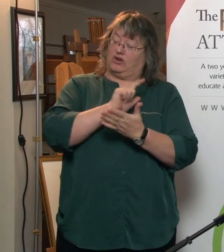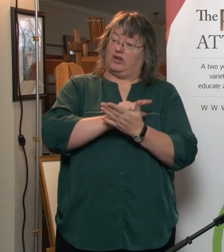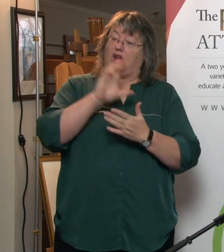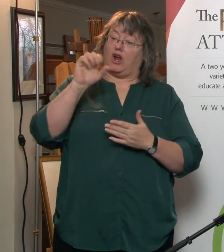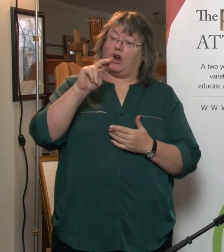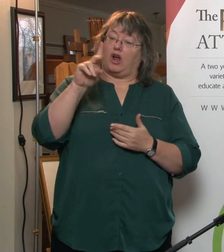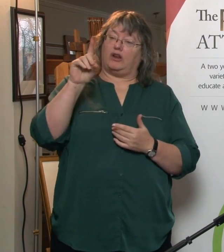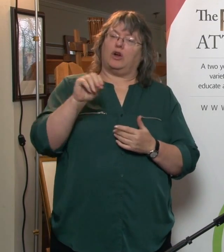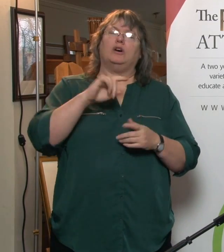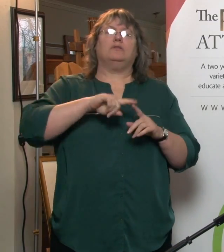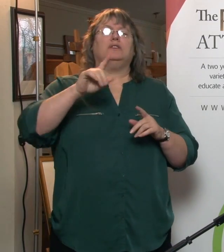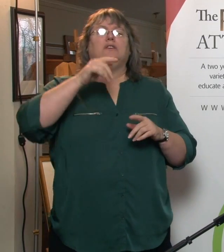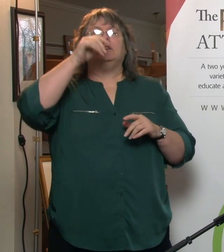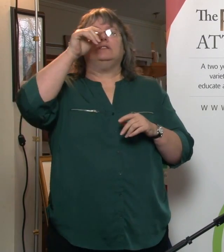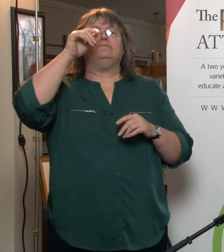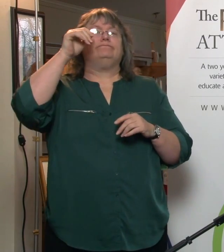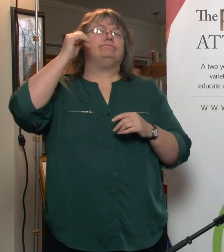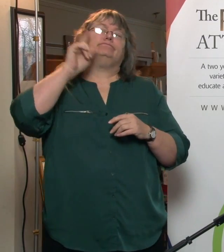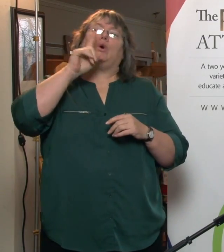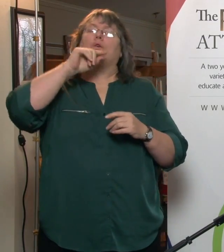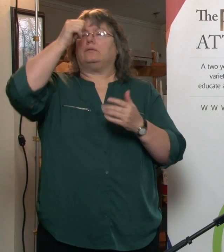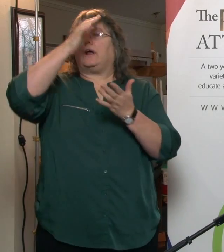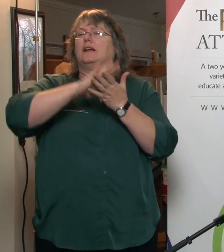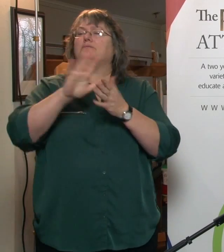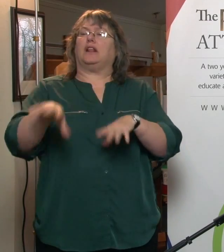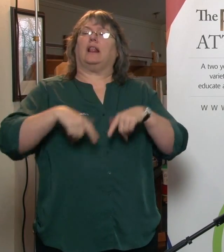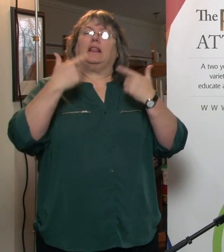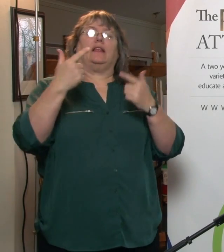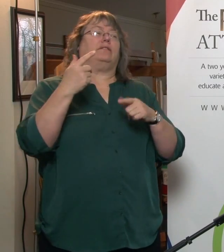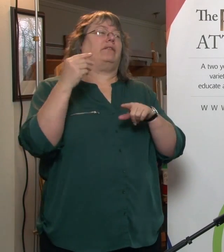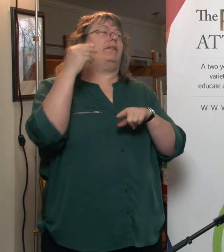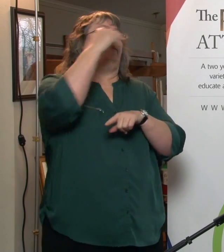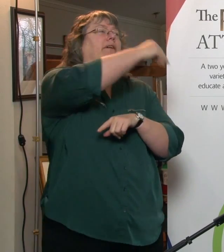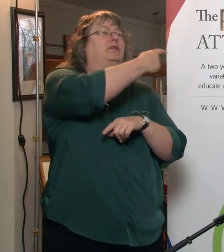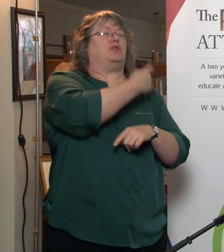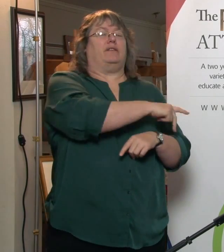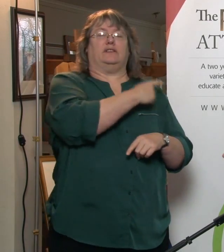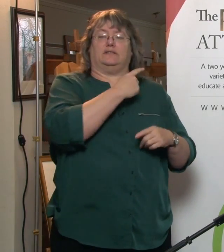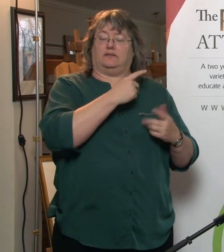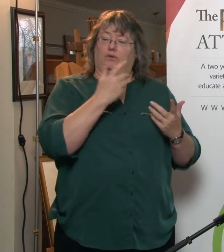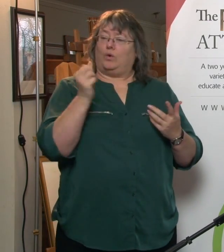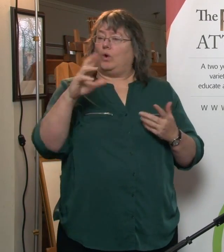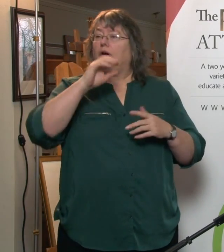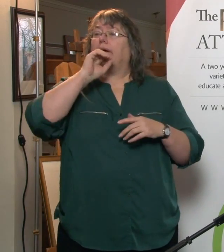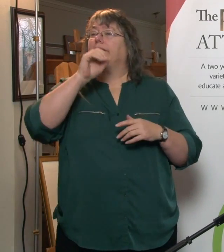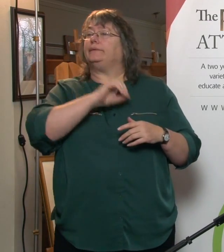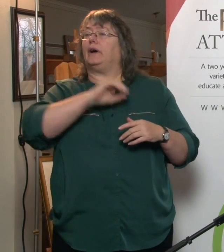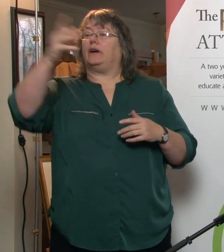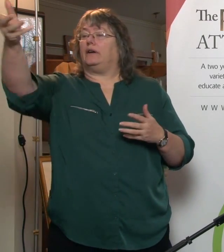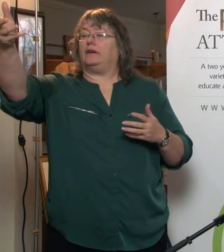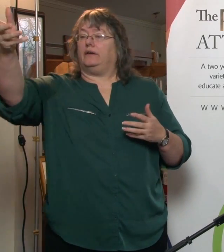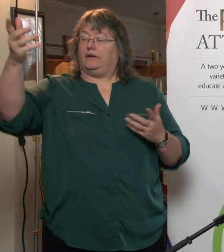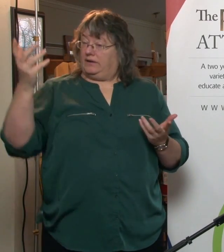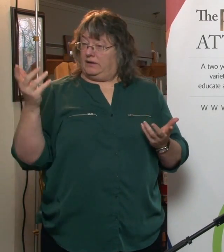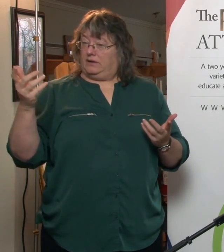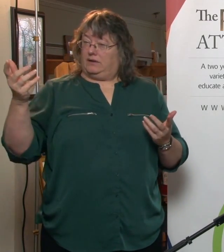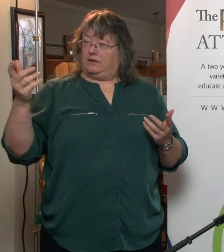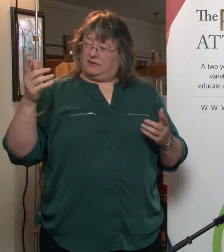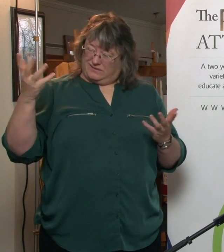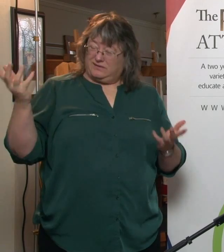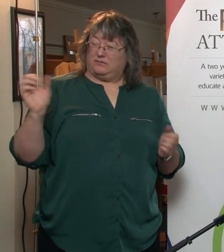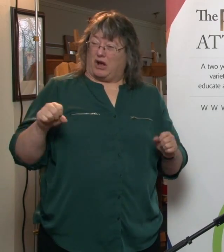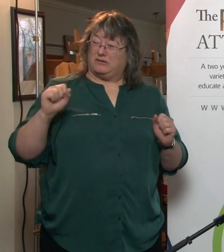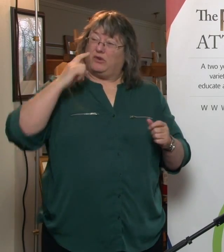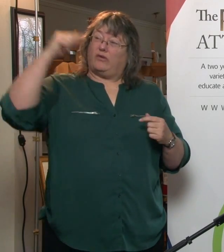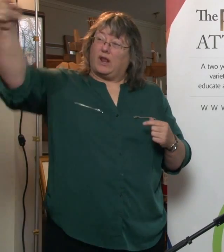If he lived in another province, out of town, even look at how long it takes from getting to, say, Oshawa to Oakville. think of just, you know, be